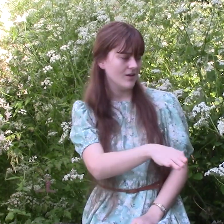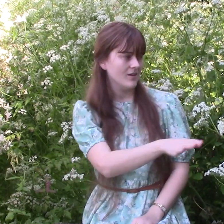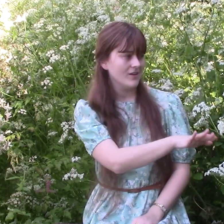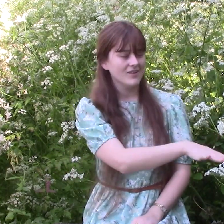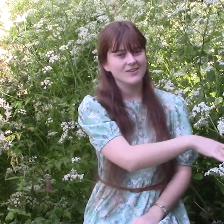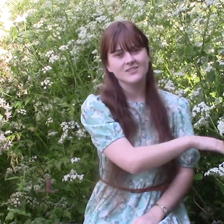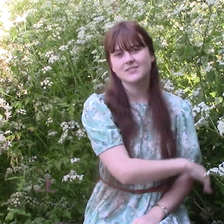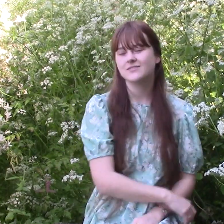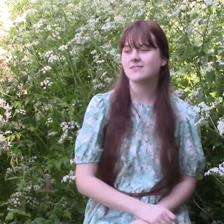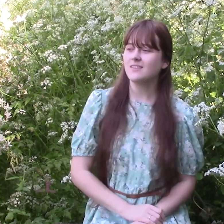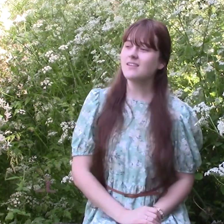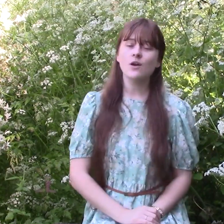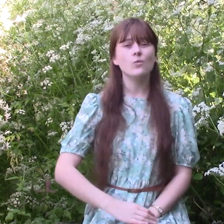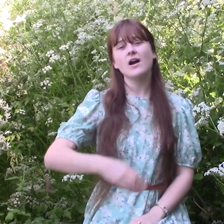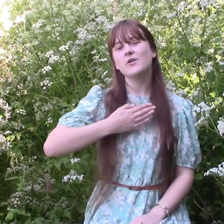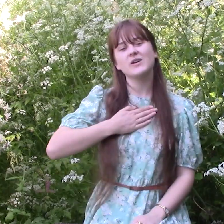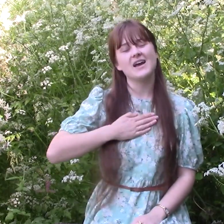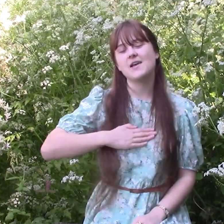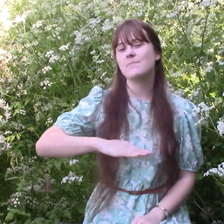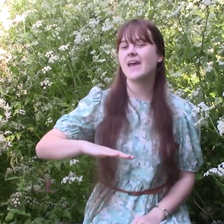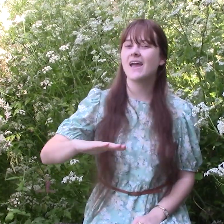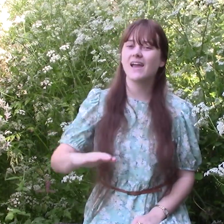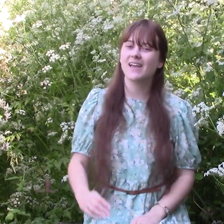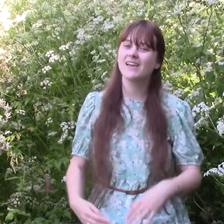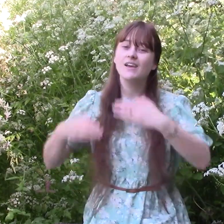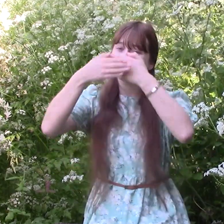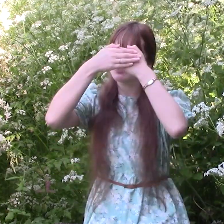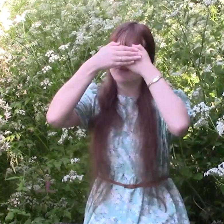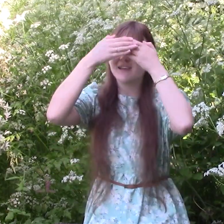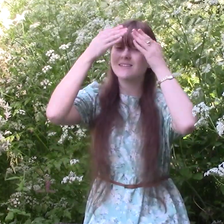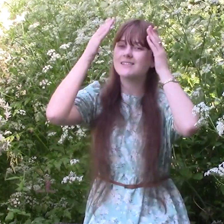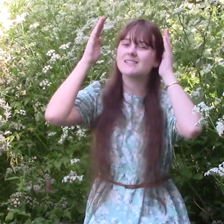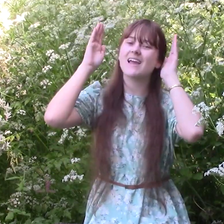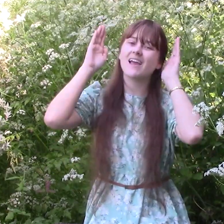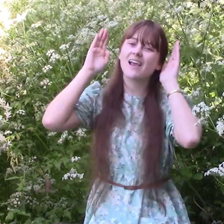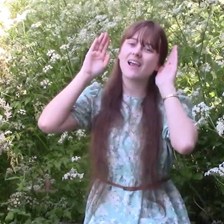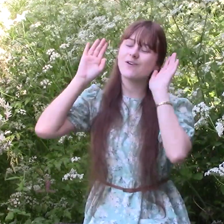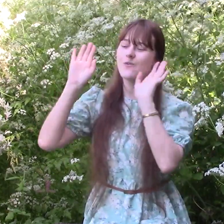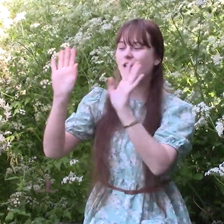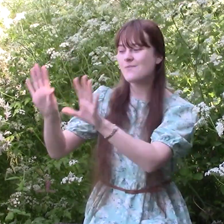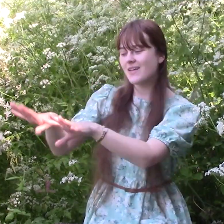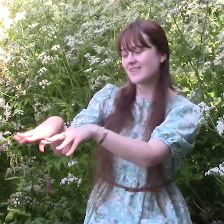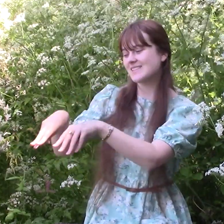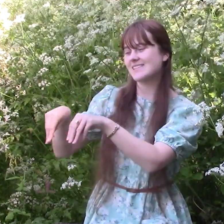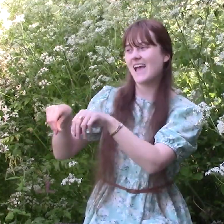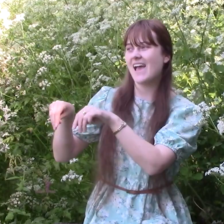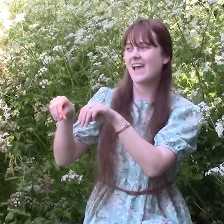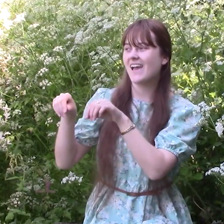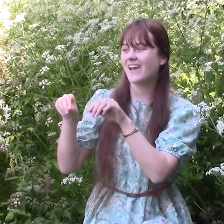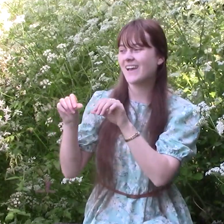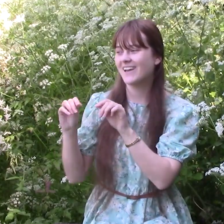What would I pay To spend a day Warm on the sand